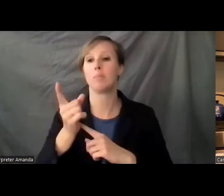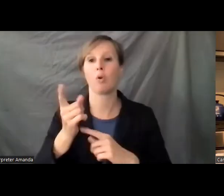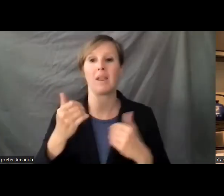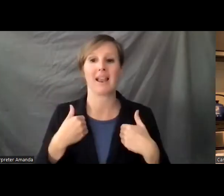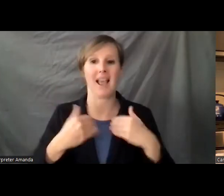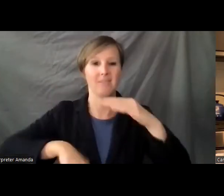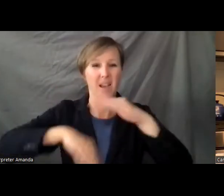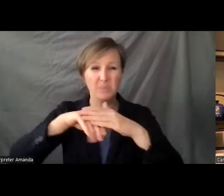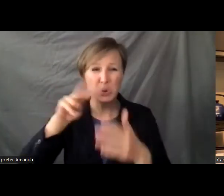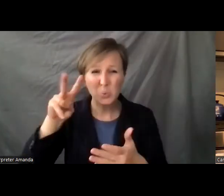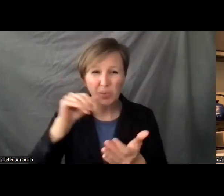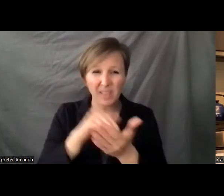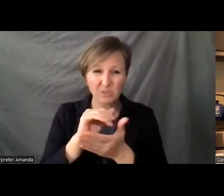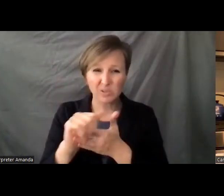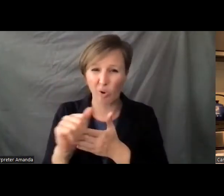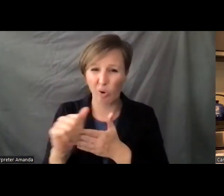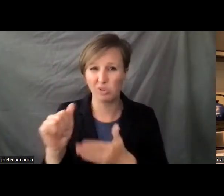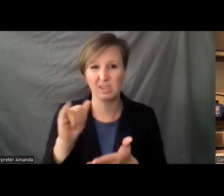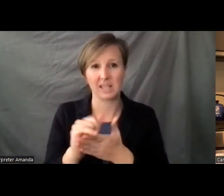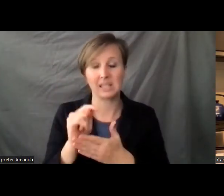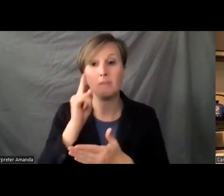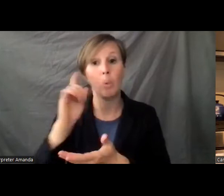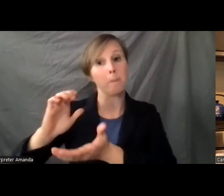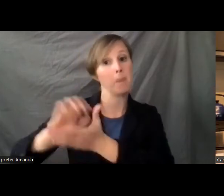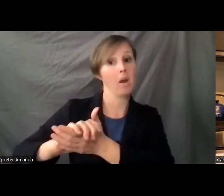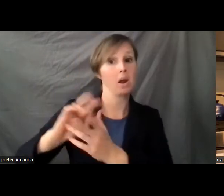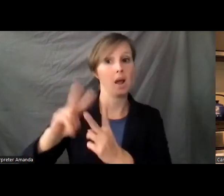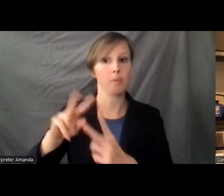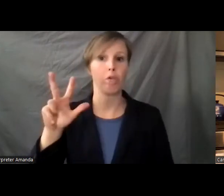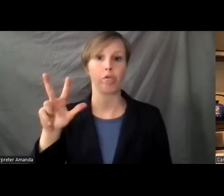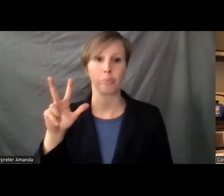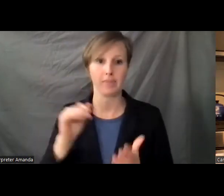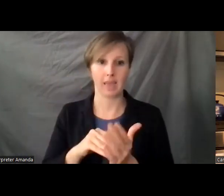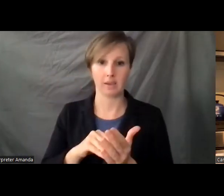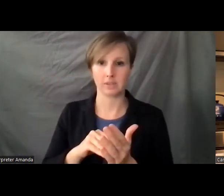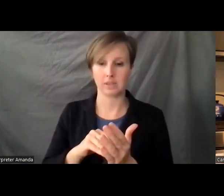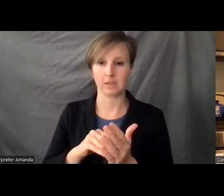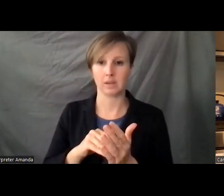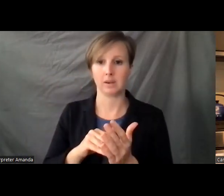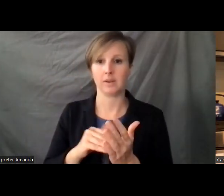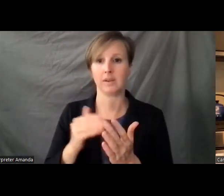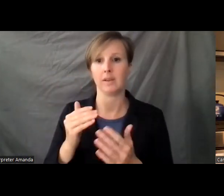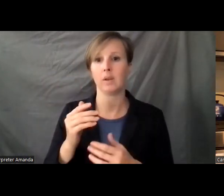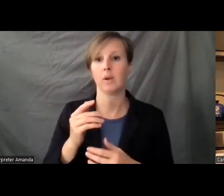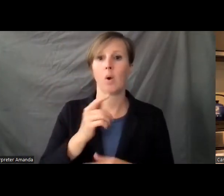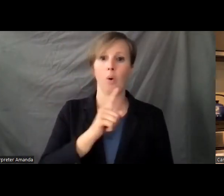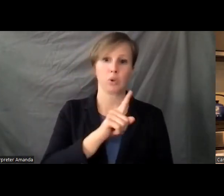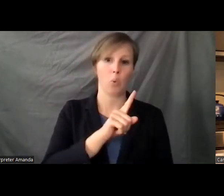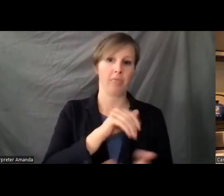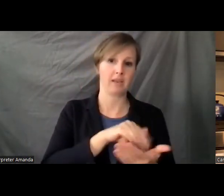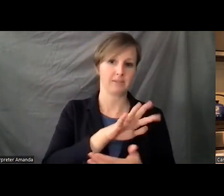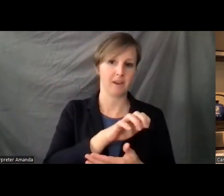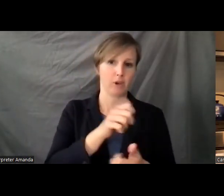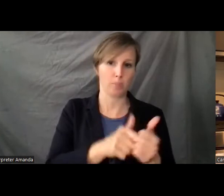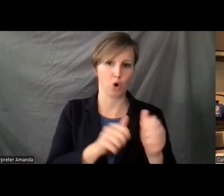$2,000 in assets. For married couples, that amount is $3,500 per person. Can you discuss your support